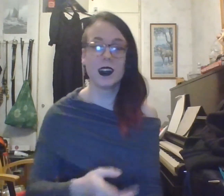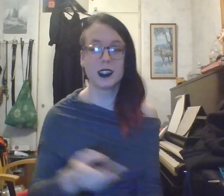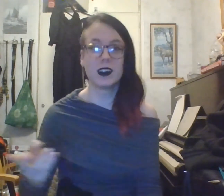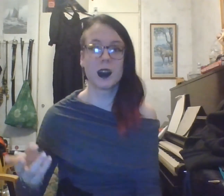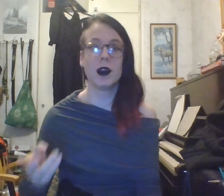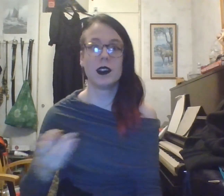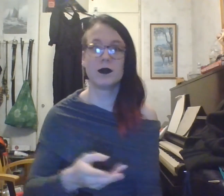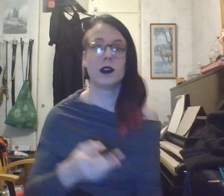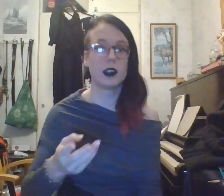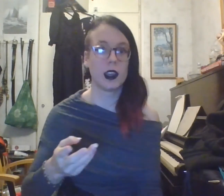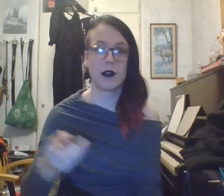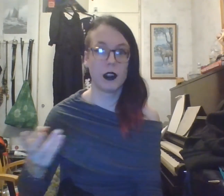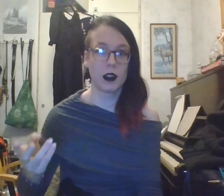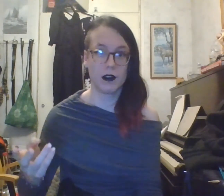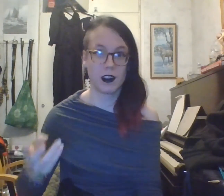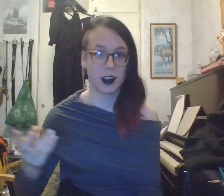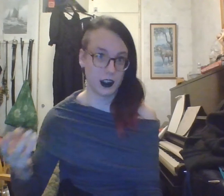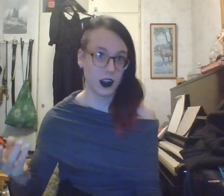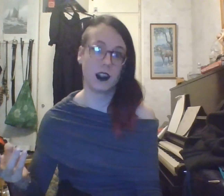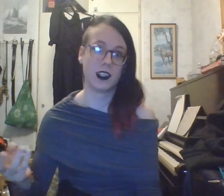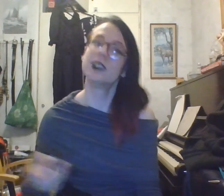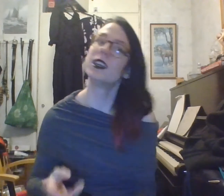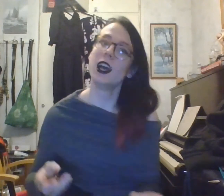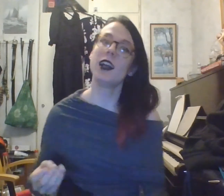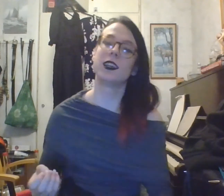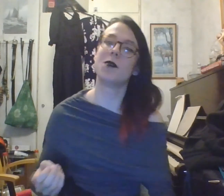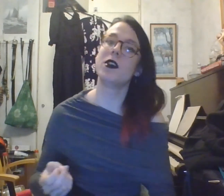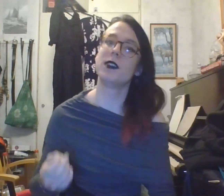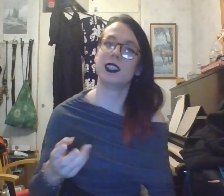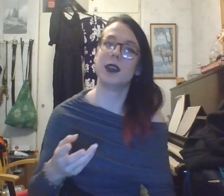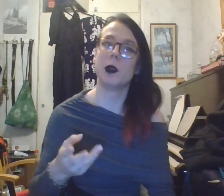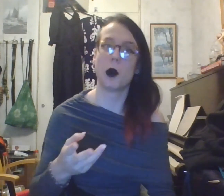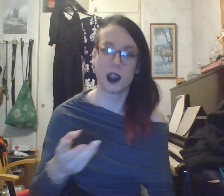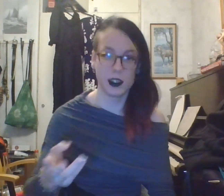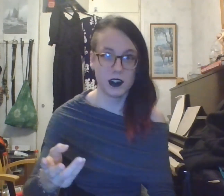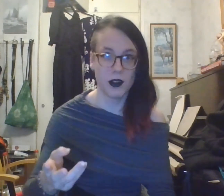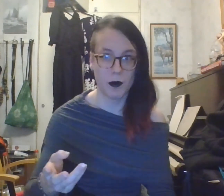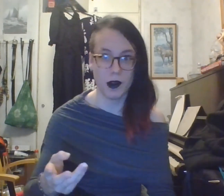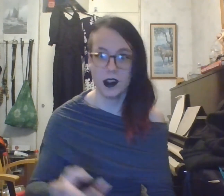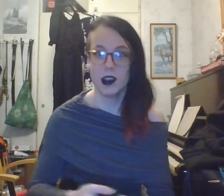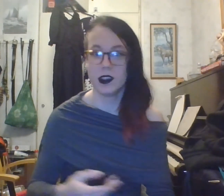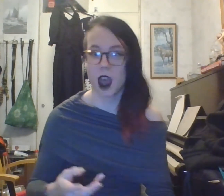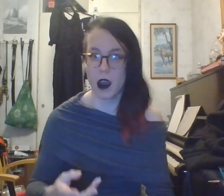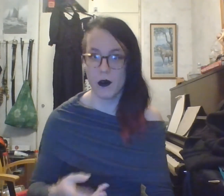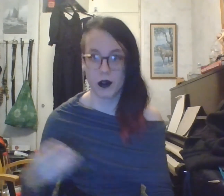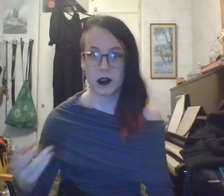talk about different Oniki philosophies and ideologies, and take a bit of a deeper look into them. Now, for starters,